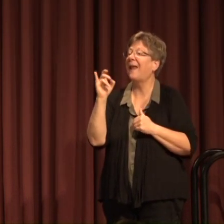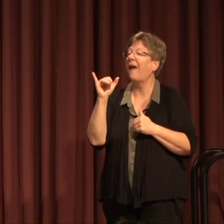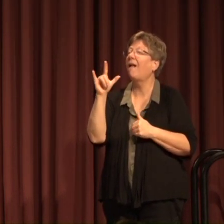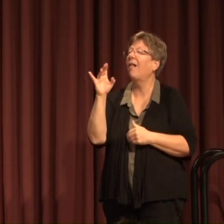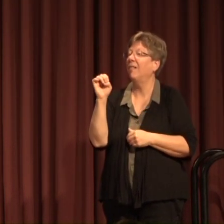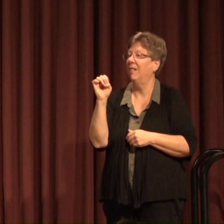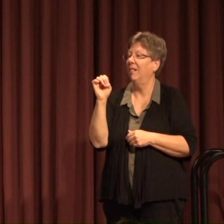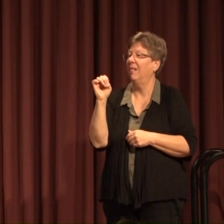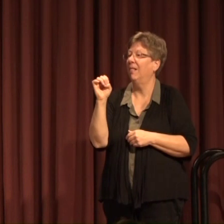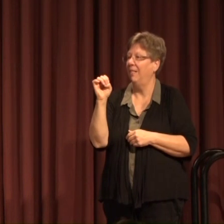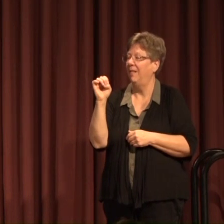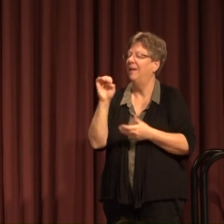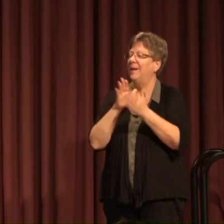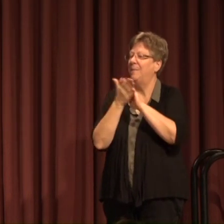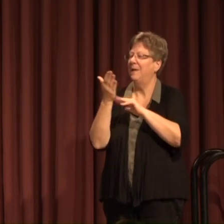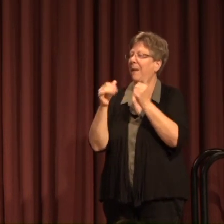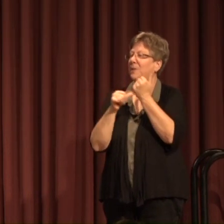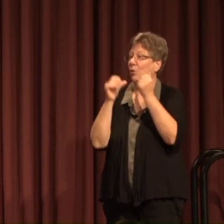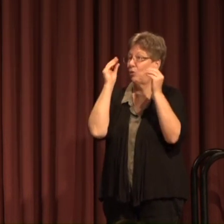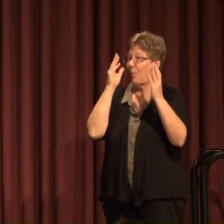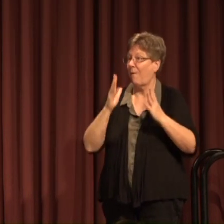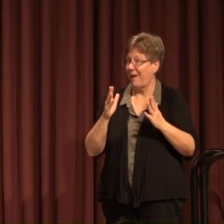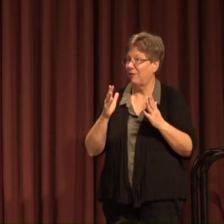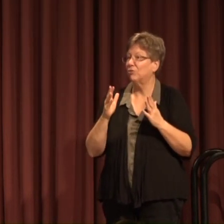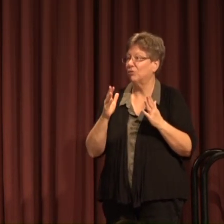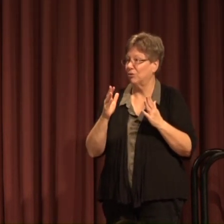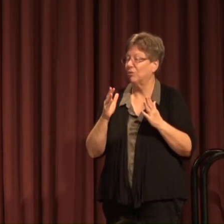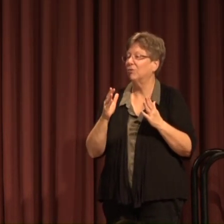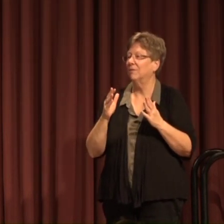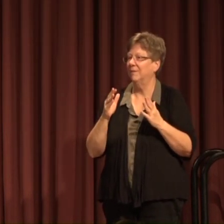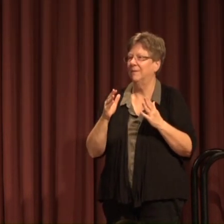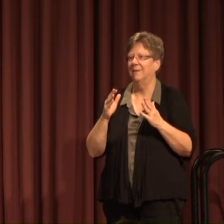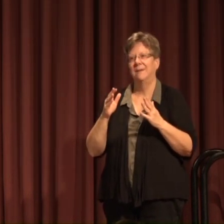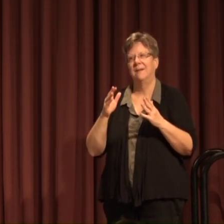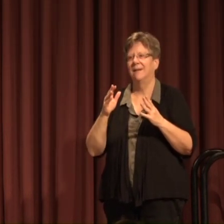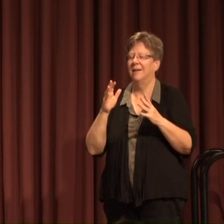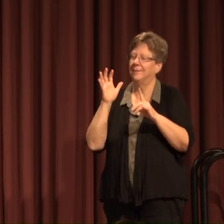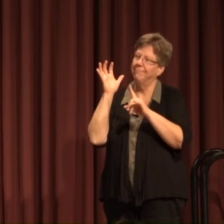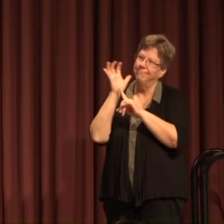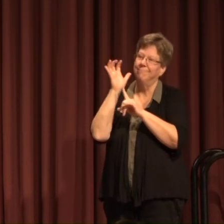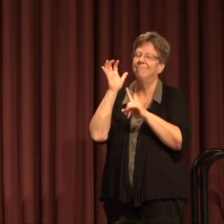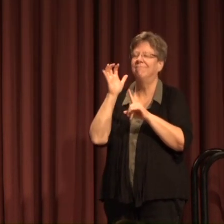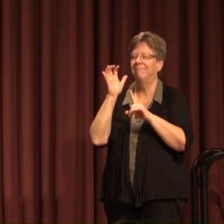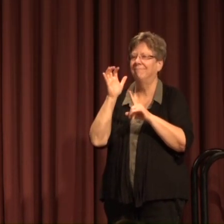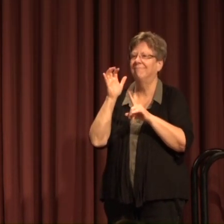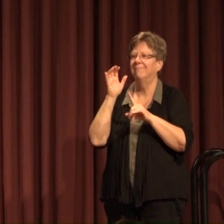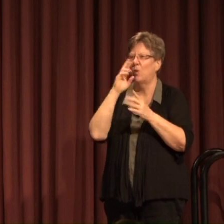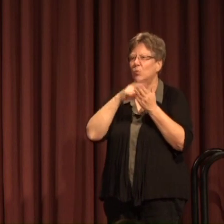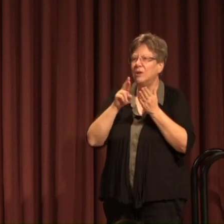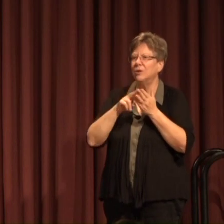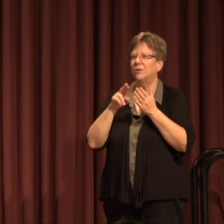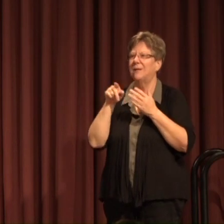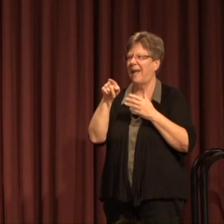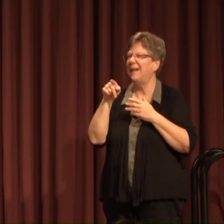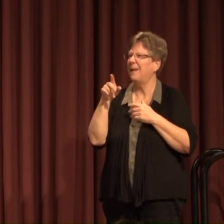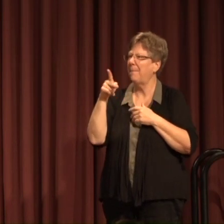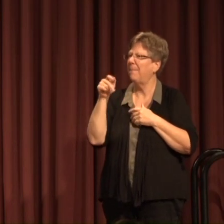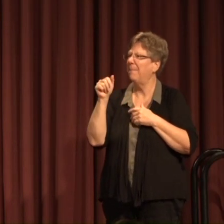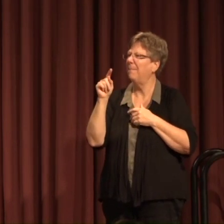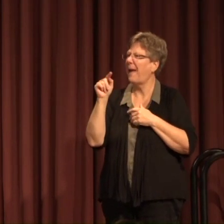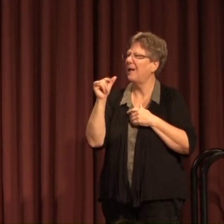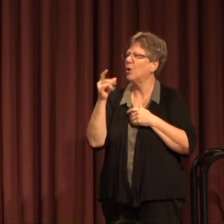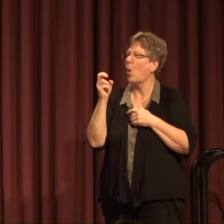to associate professor a superstar marketing researcher and just happens to be a Patagonia